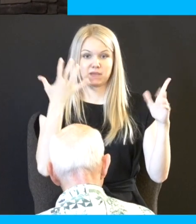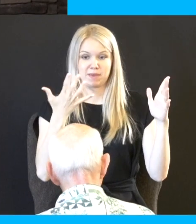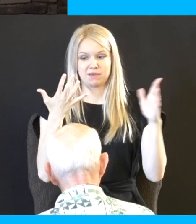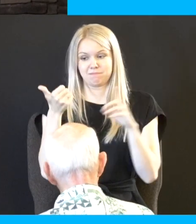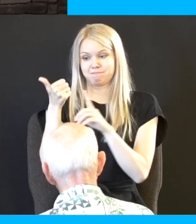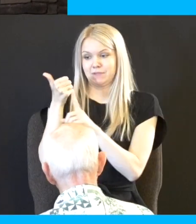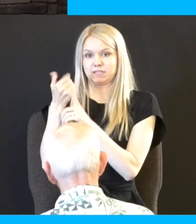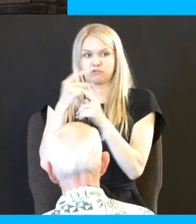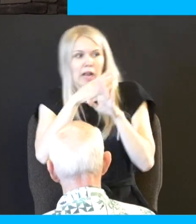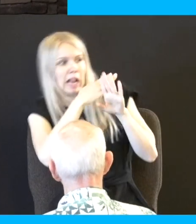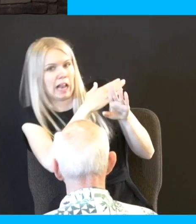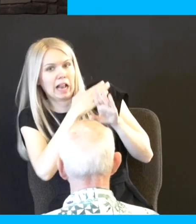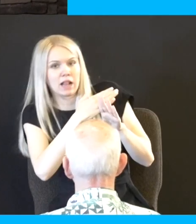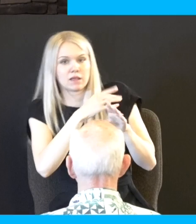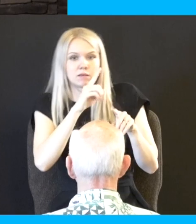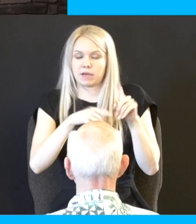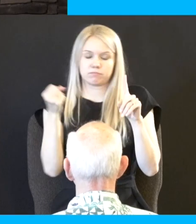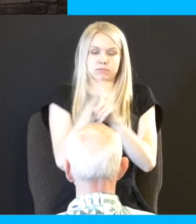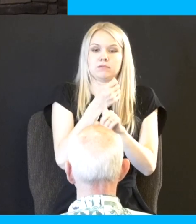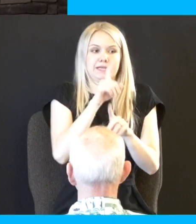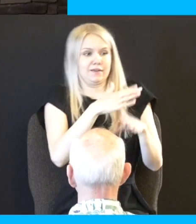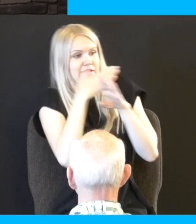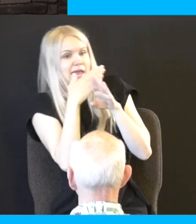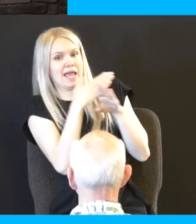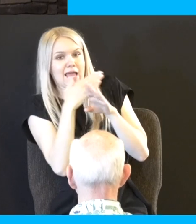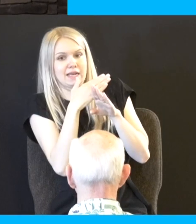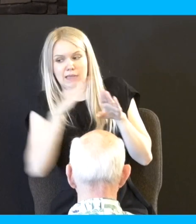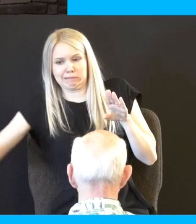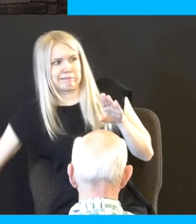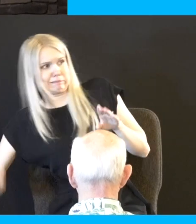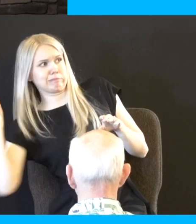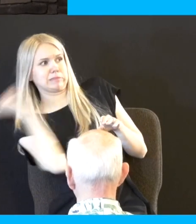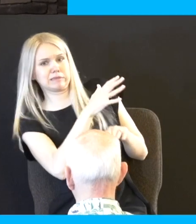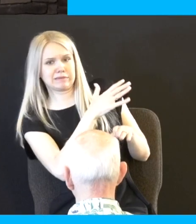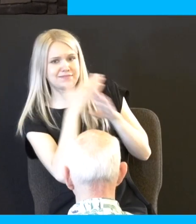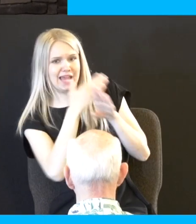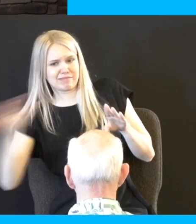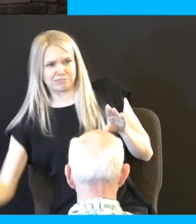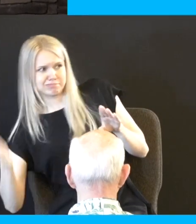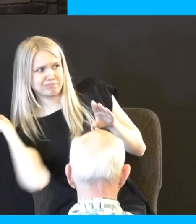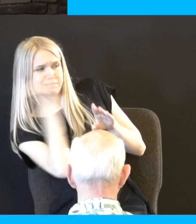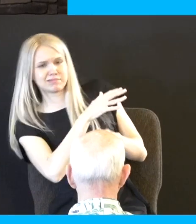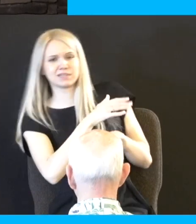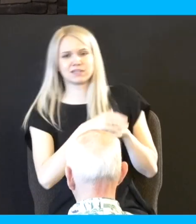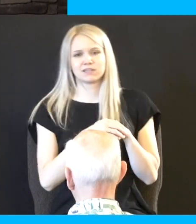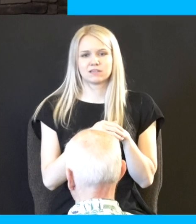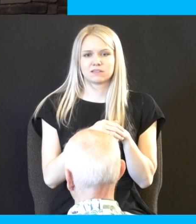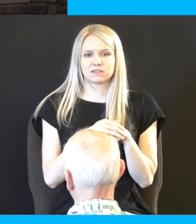but they get assaulted suddenly and they got to defend themselves they reach around and right they go to defend themselves it could be the perpetrator or the victim